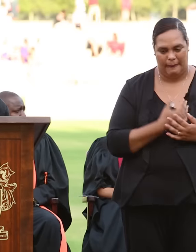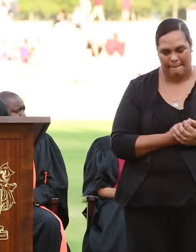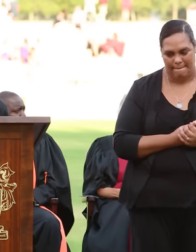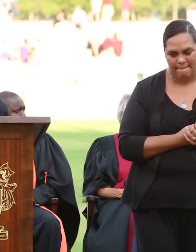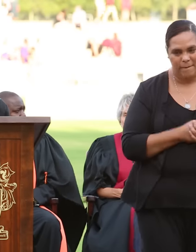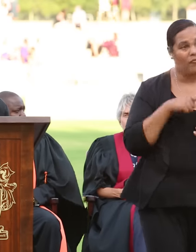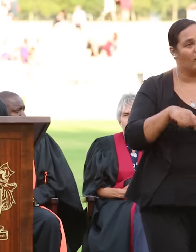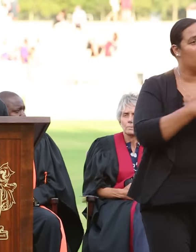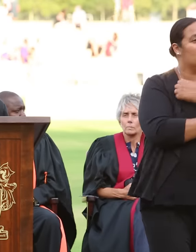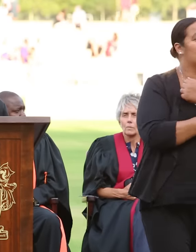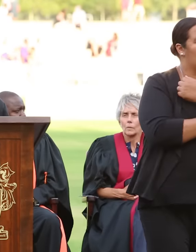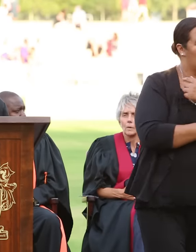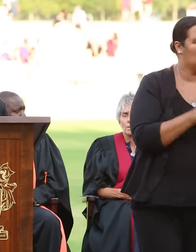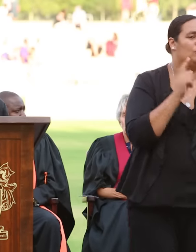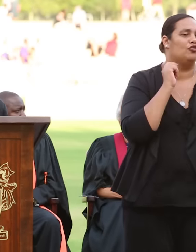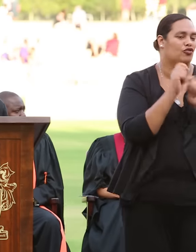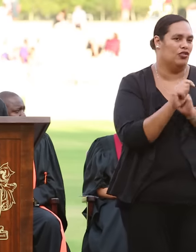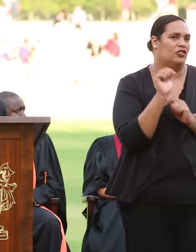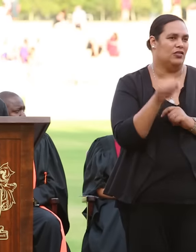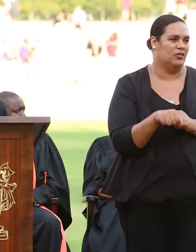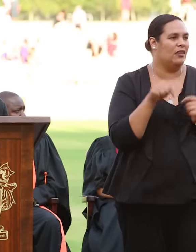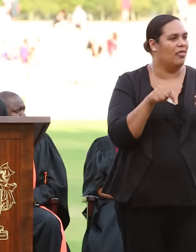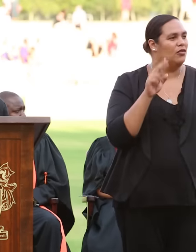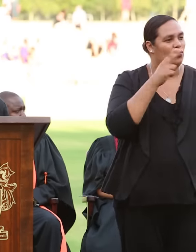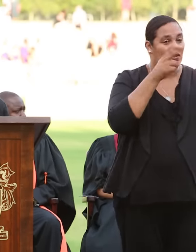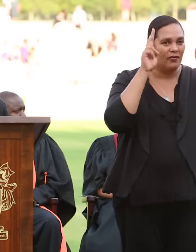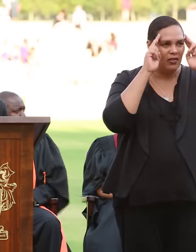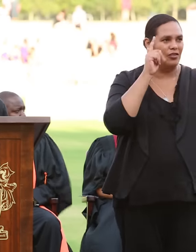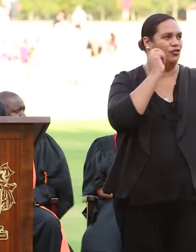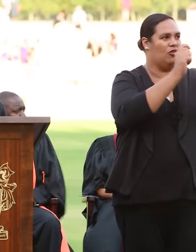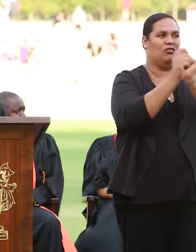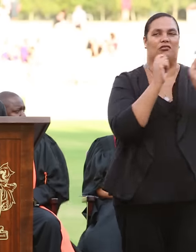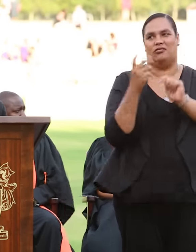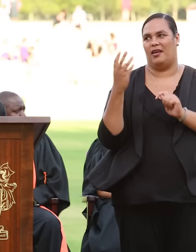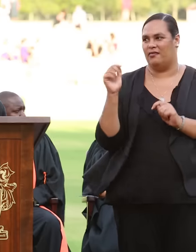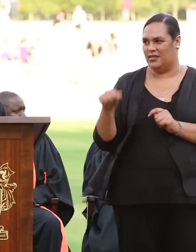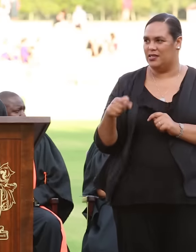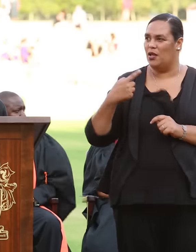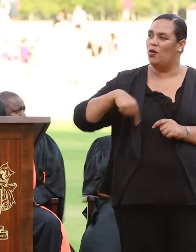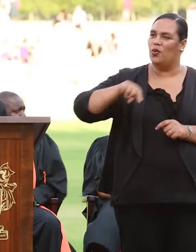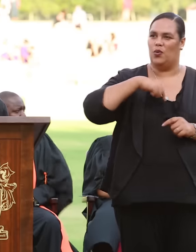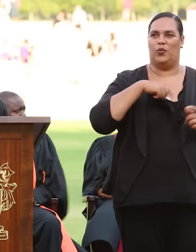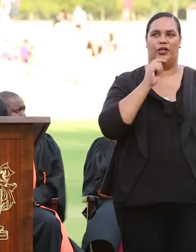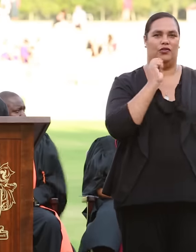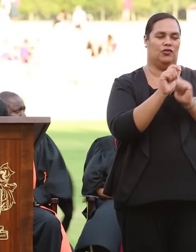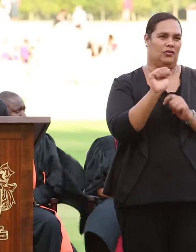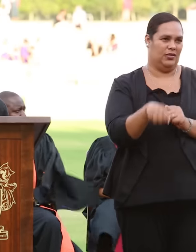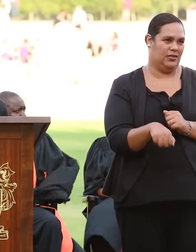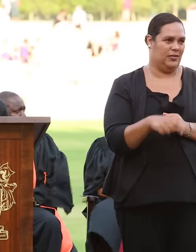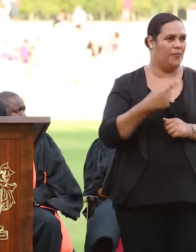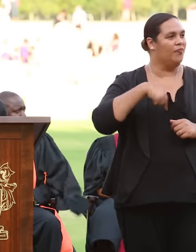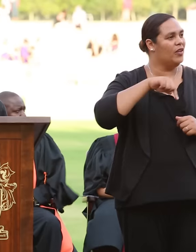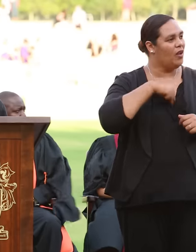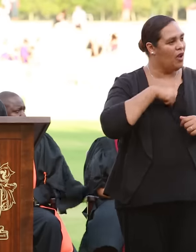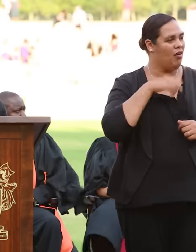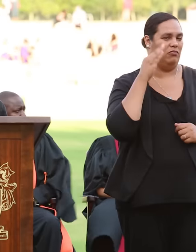This country is changing. This university is changing. We are changing. It is our